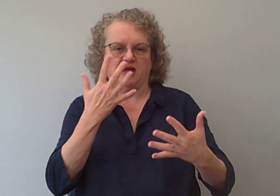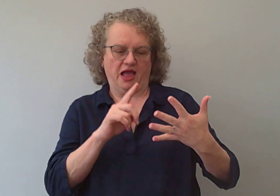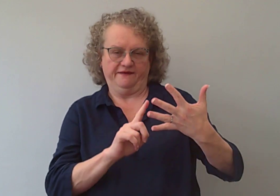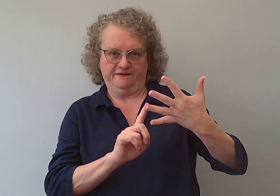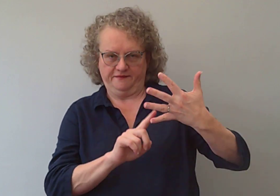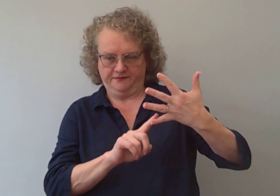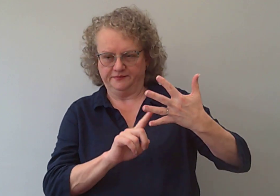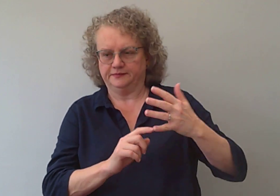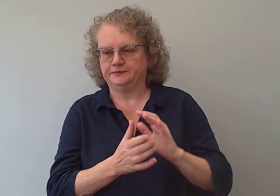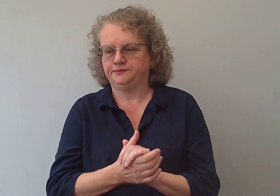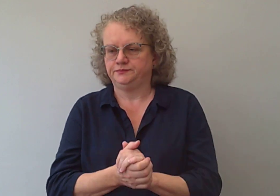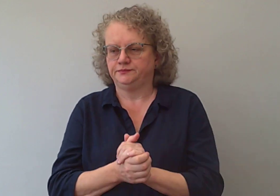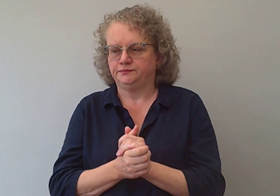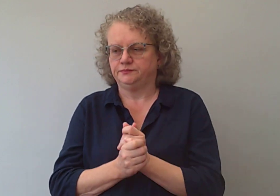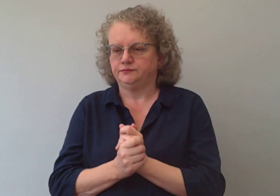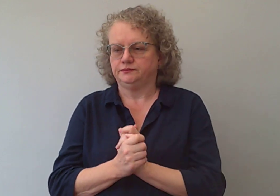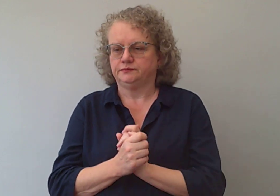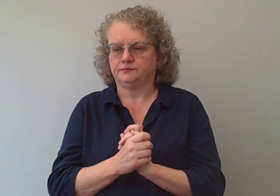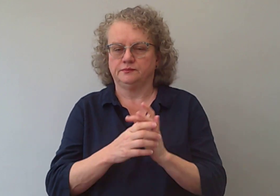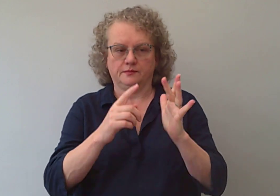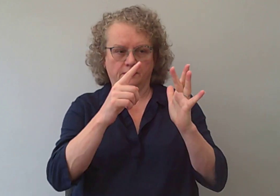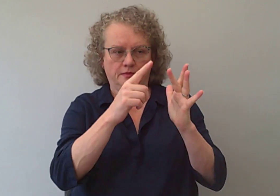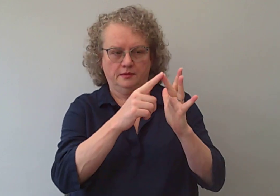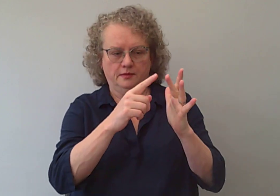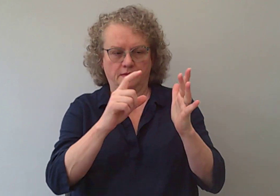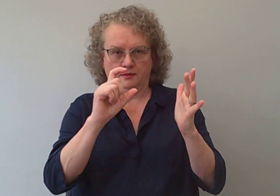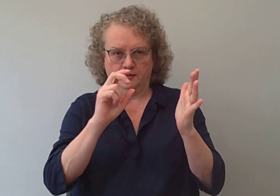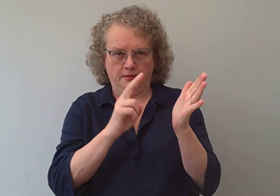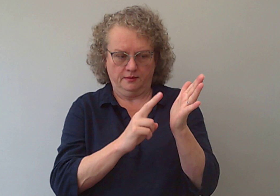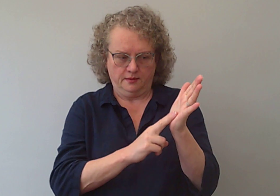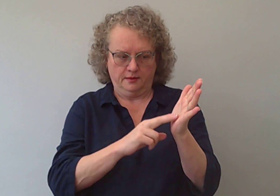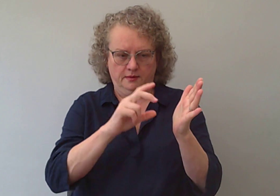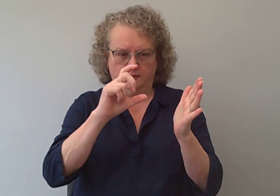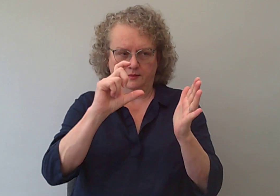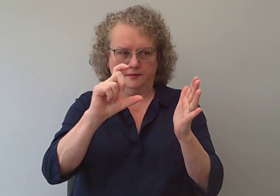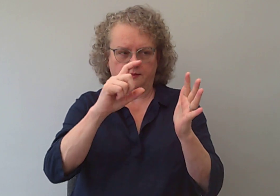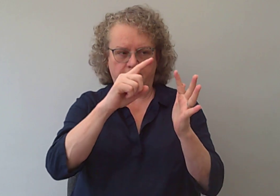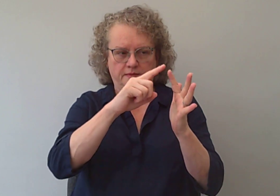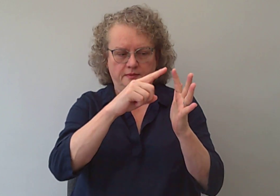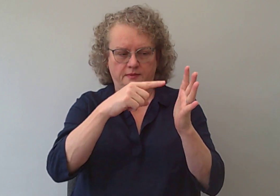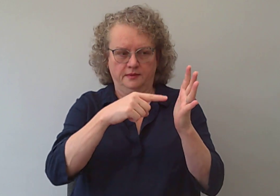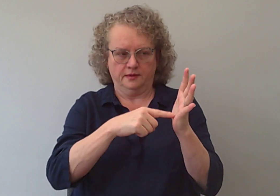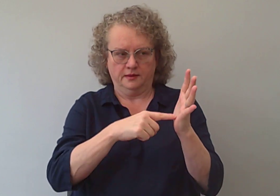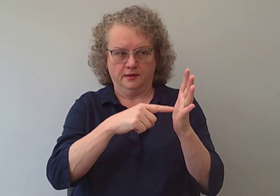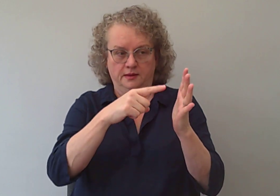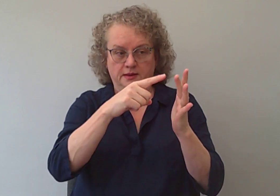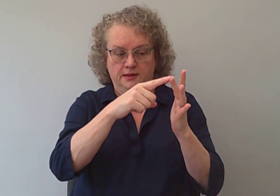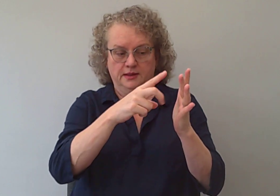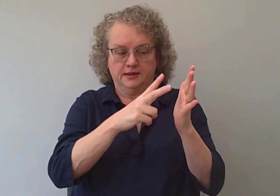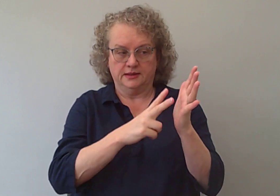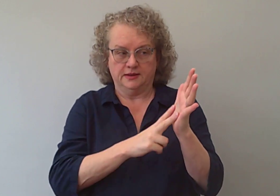Number five is inceptive.